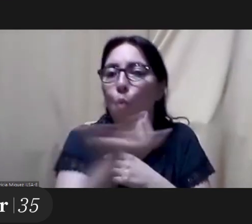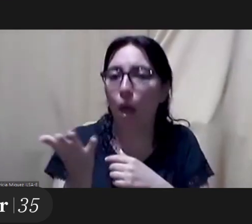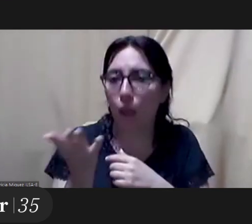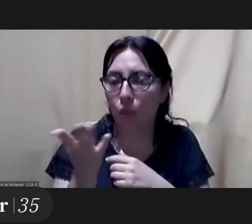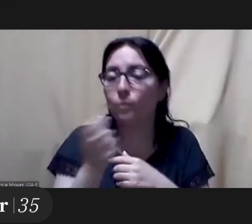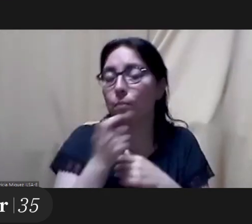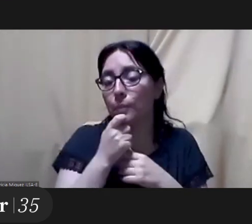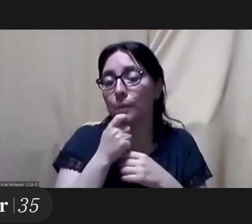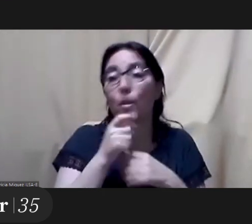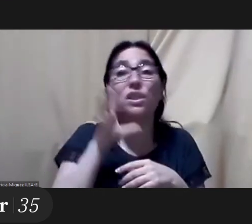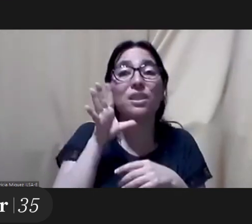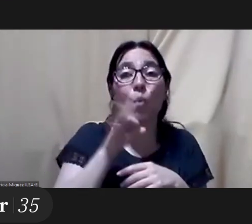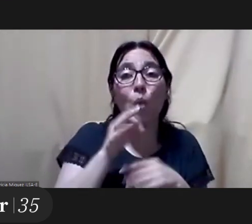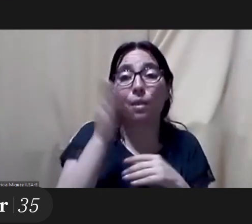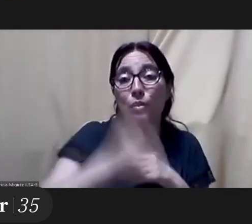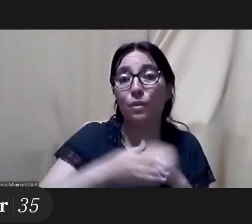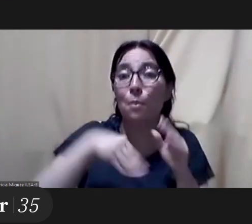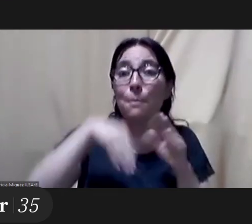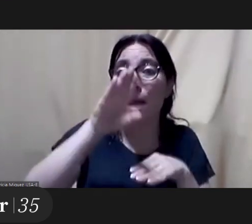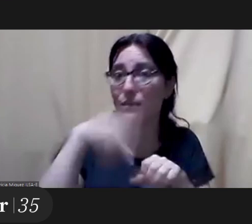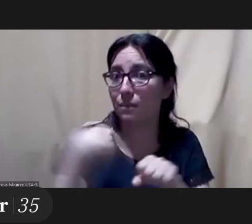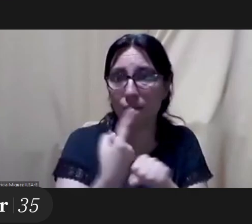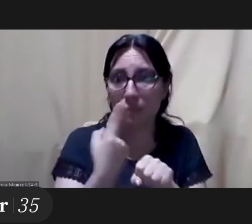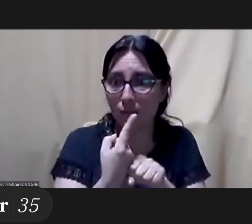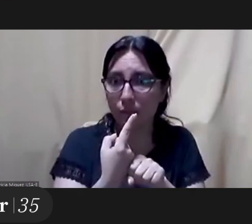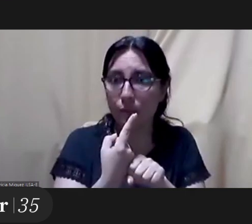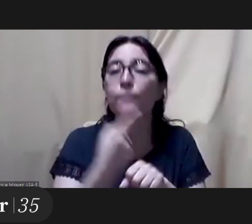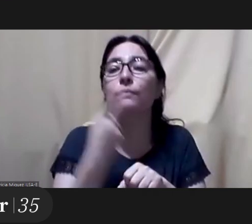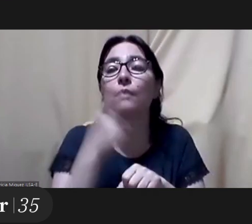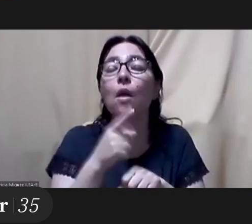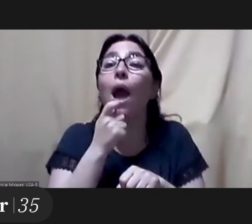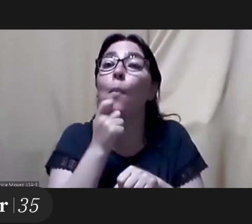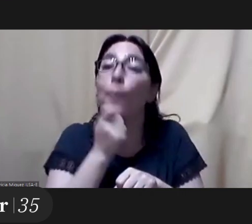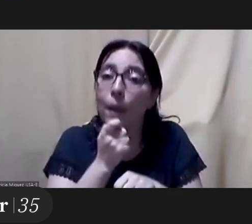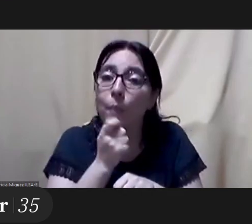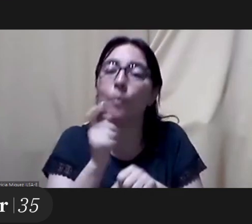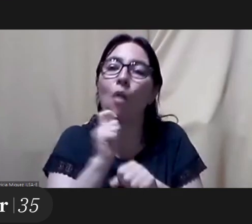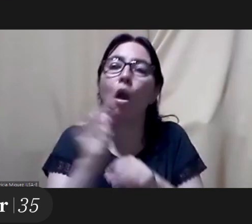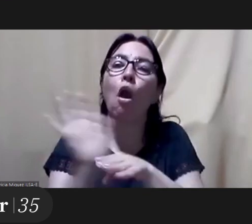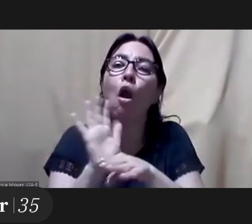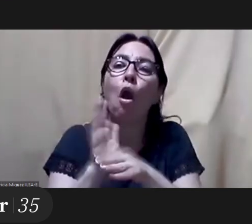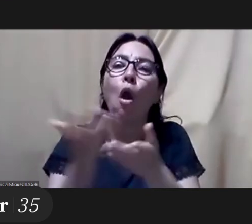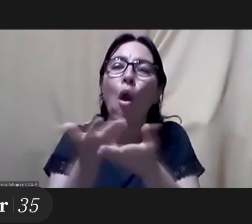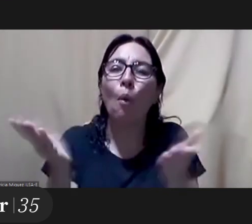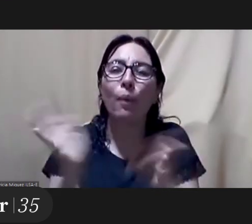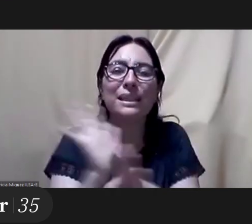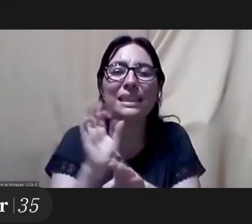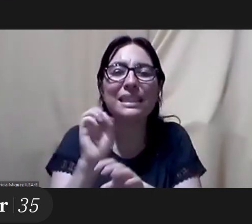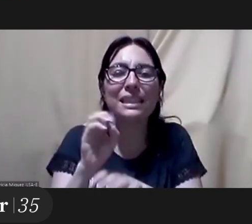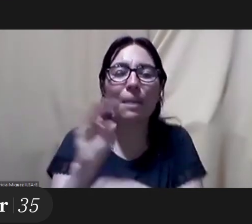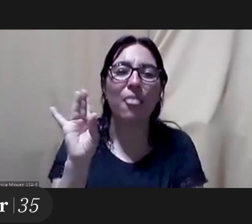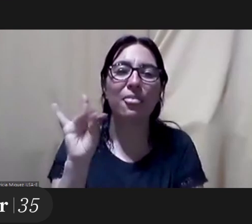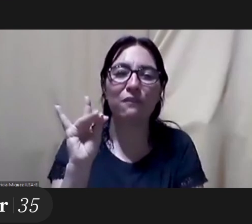can be more than 50 percent of the budget budget except for what is called referred to as difficult